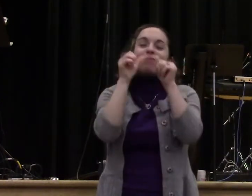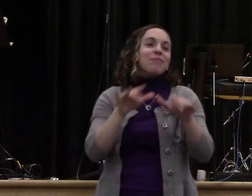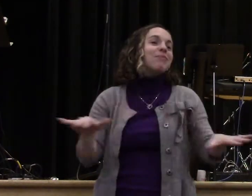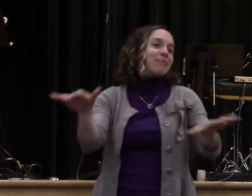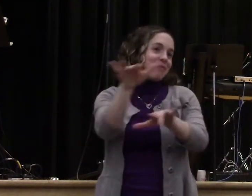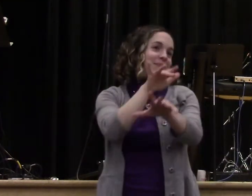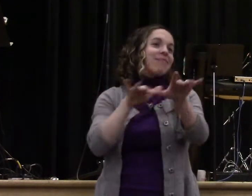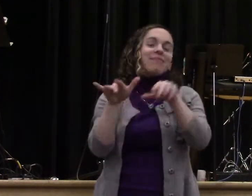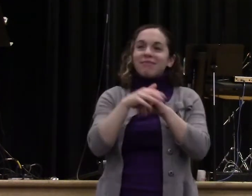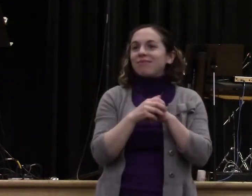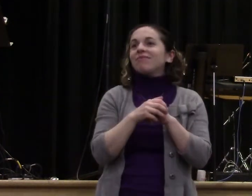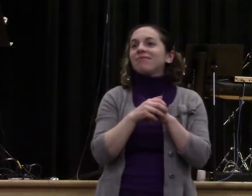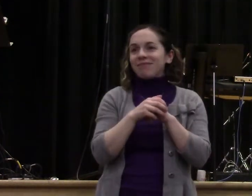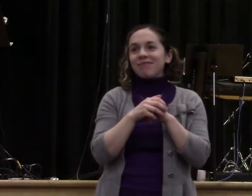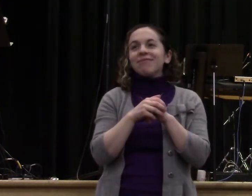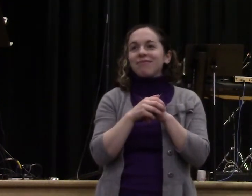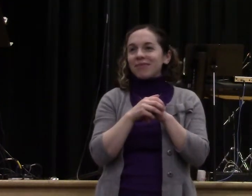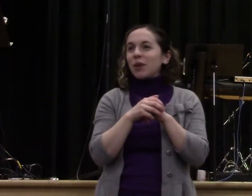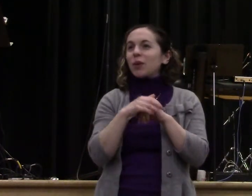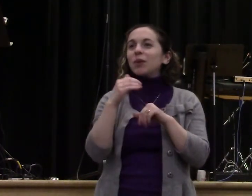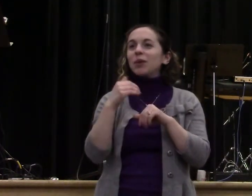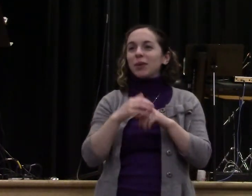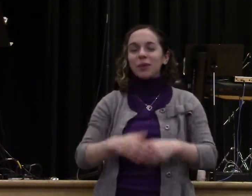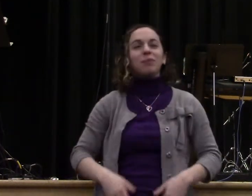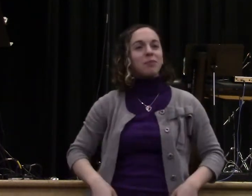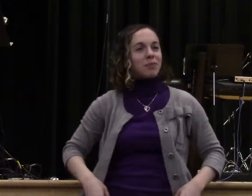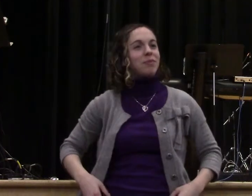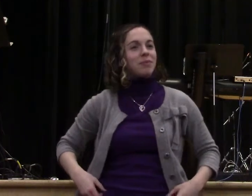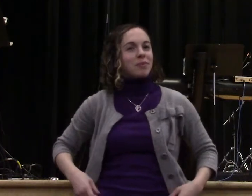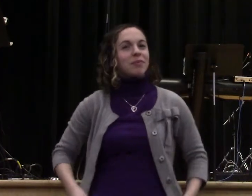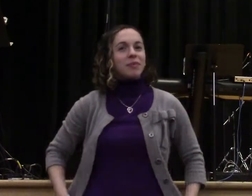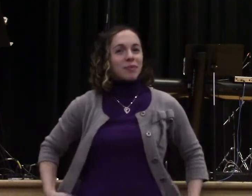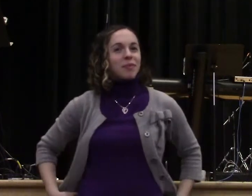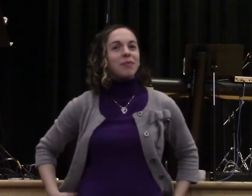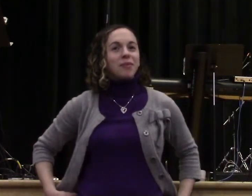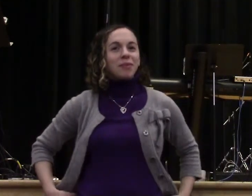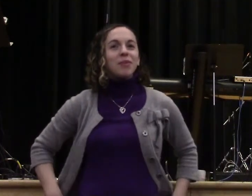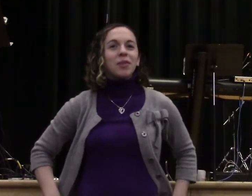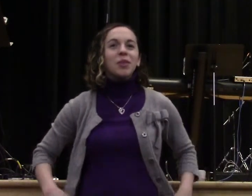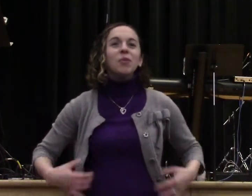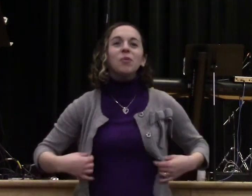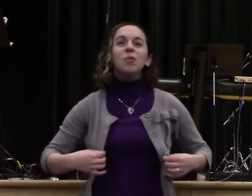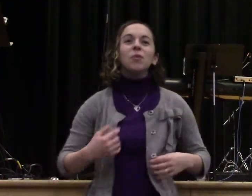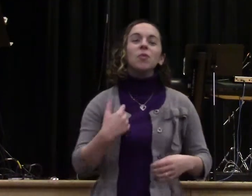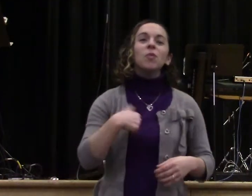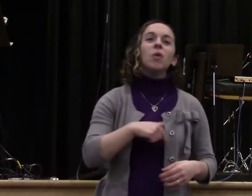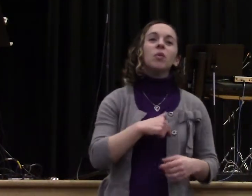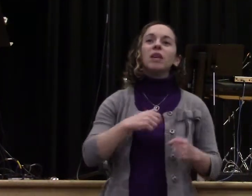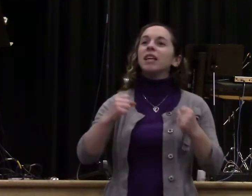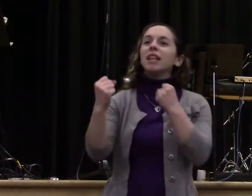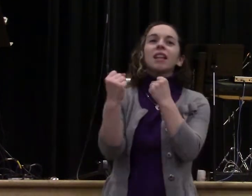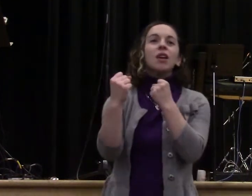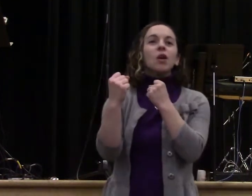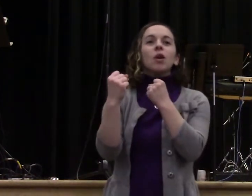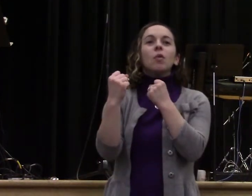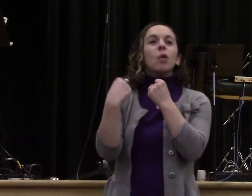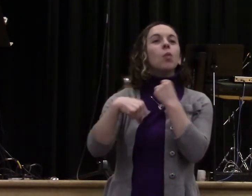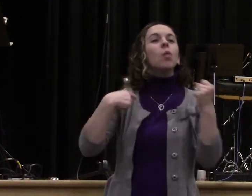I'm talking about, an irrational love, a crazy caring Christian community, the brotherhood of the saints. It